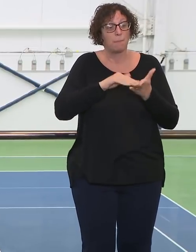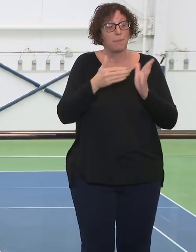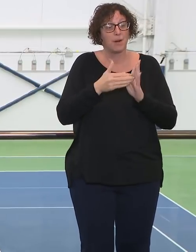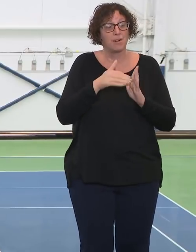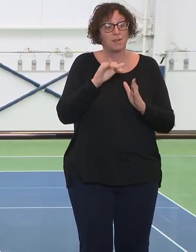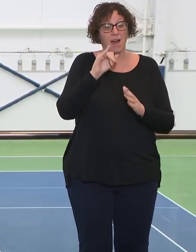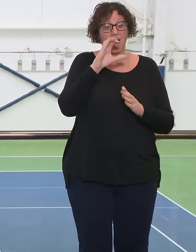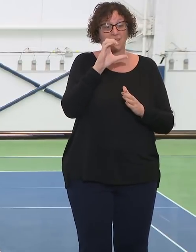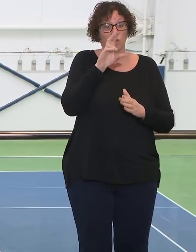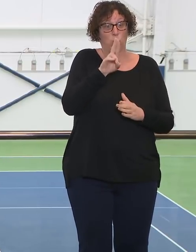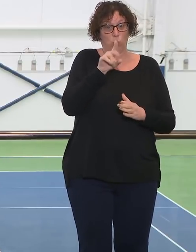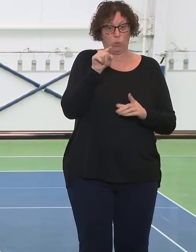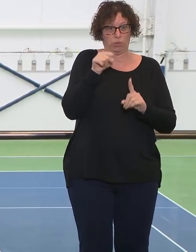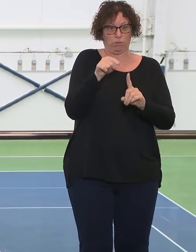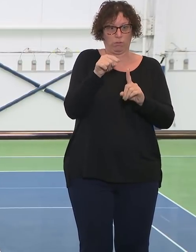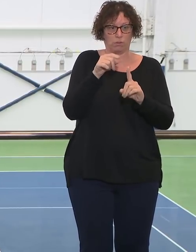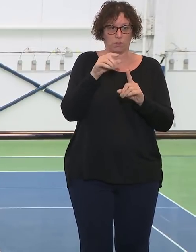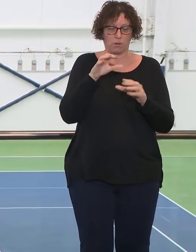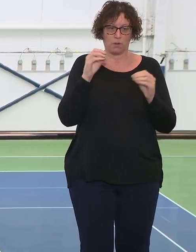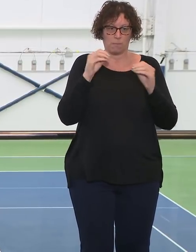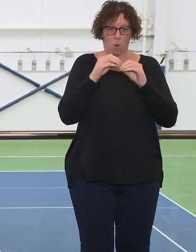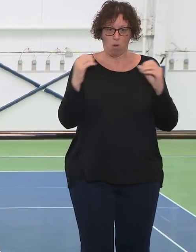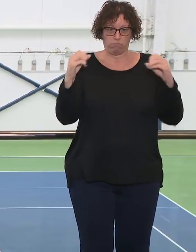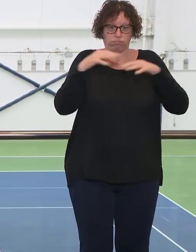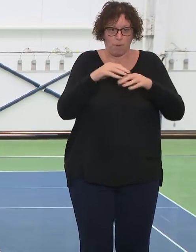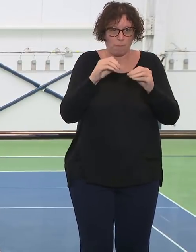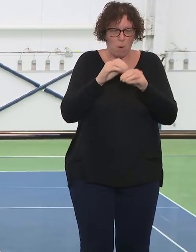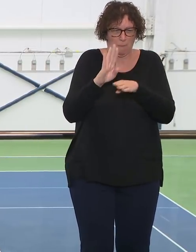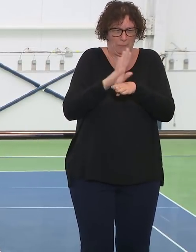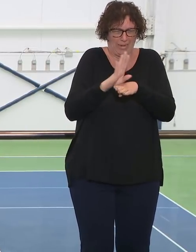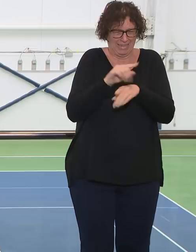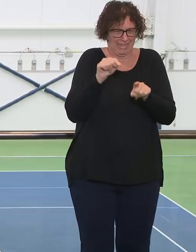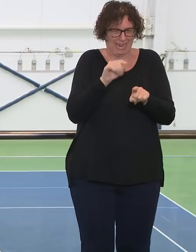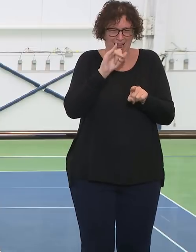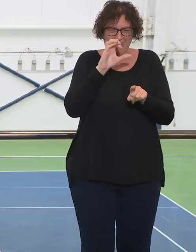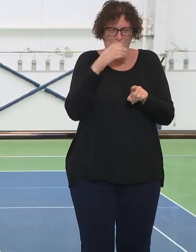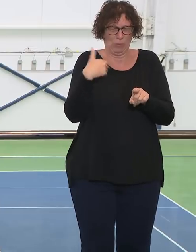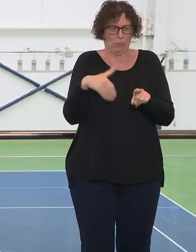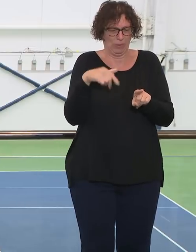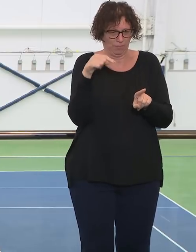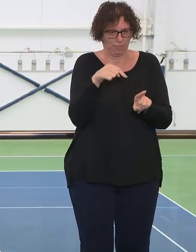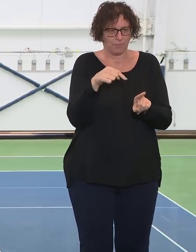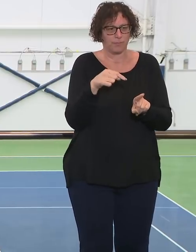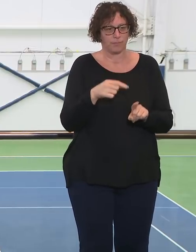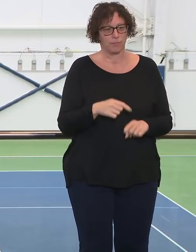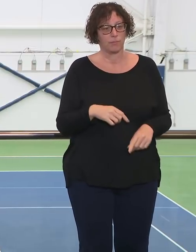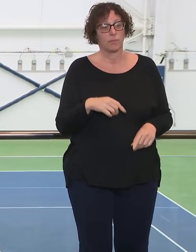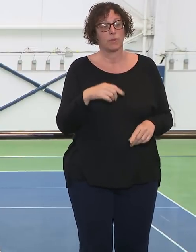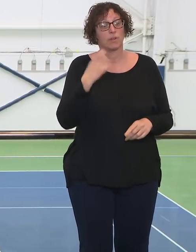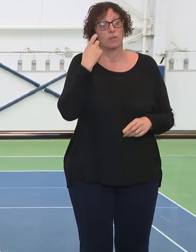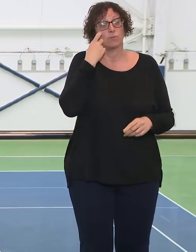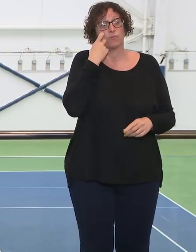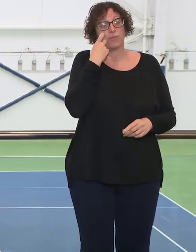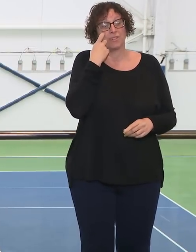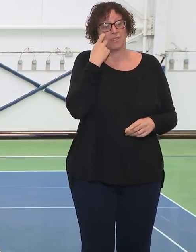And so I was just on the phone with the emergency department chief, Dr. Stu Kessler, to get a better picture. I speak to him